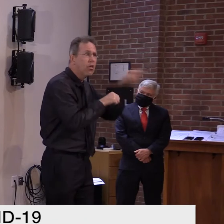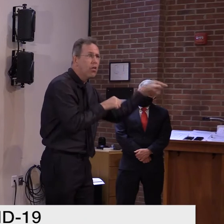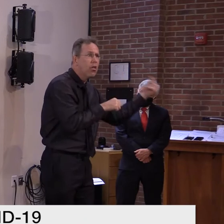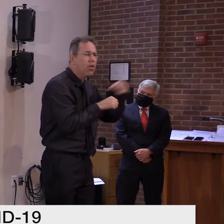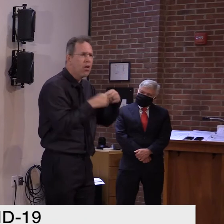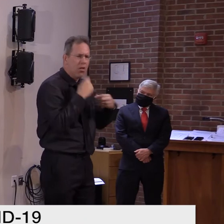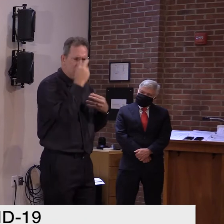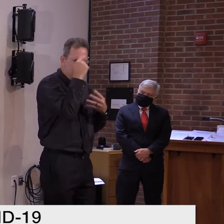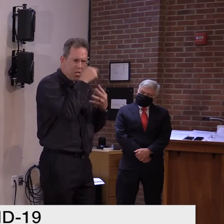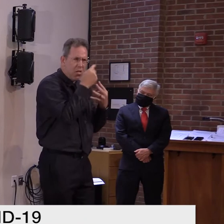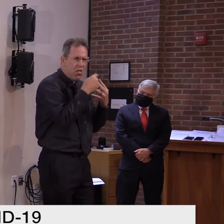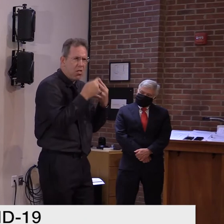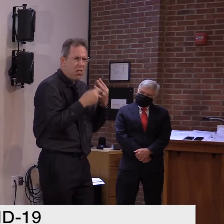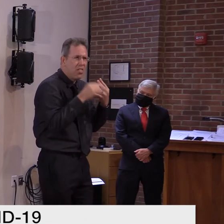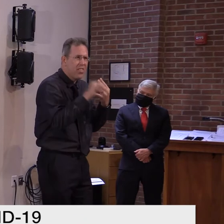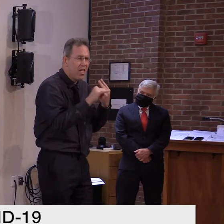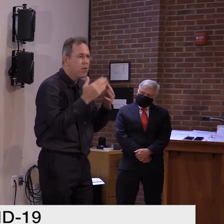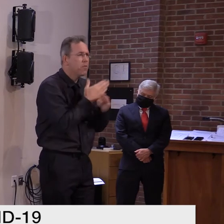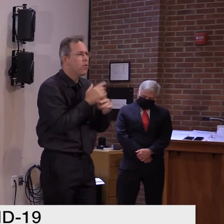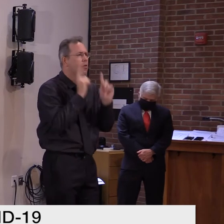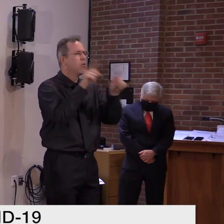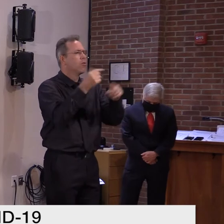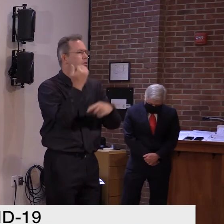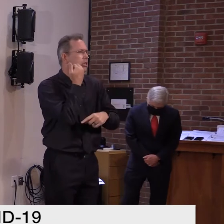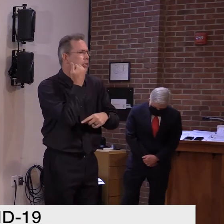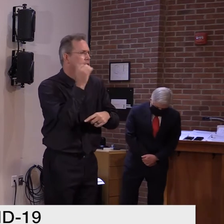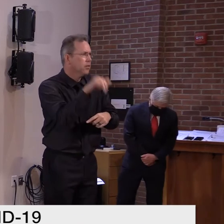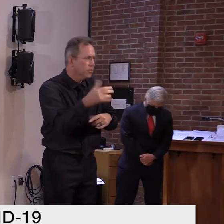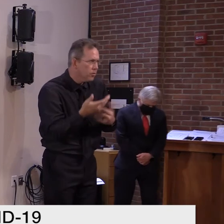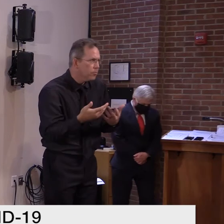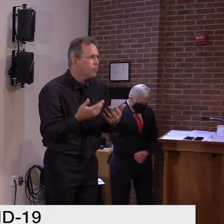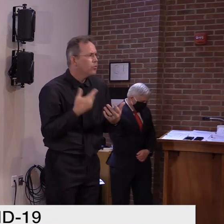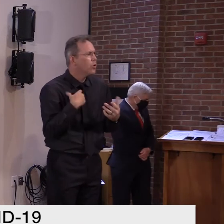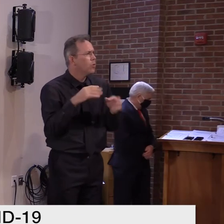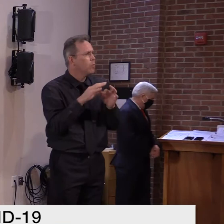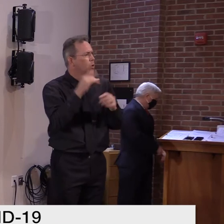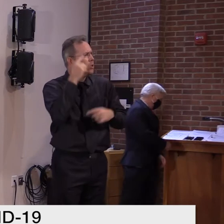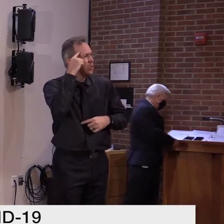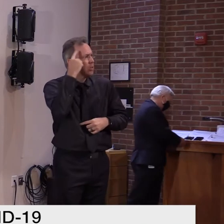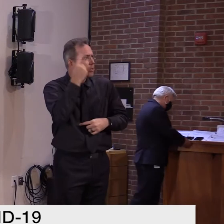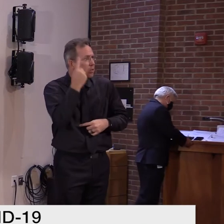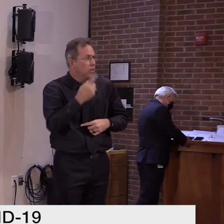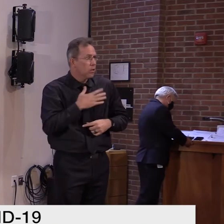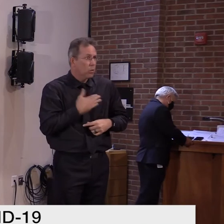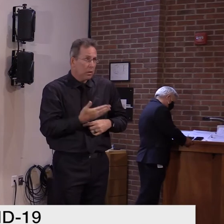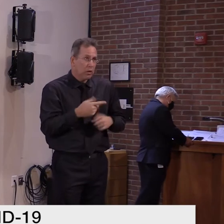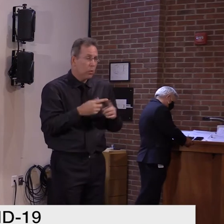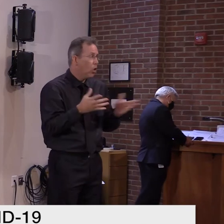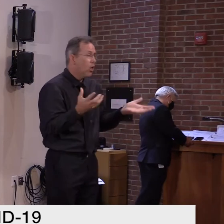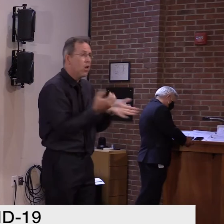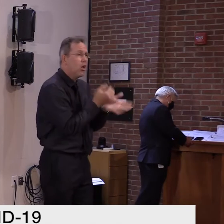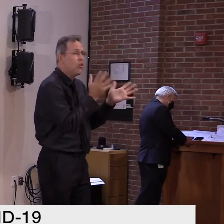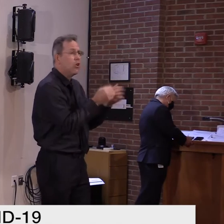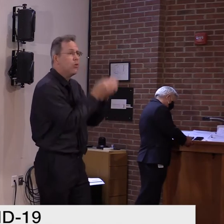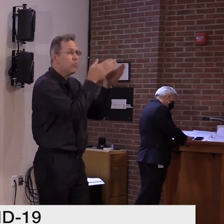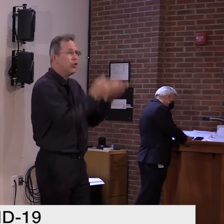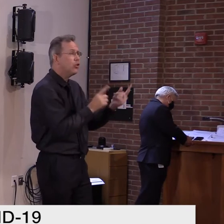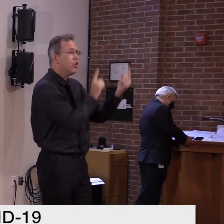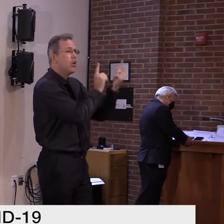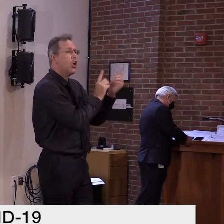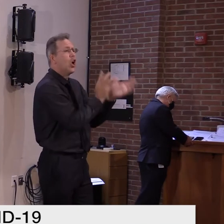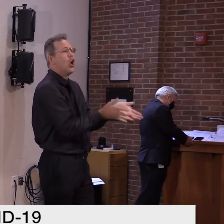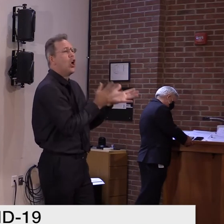are you willing, uh, you know, uh, for that half hour of interaction, uh, with, with another person, uh, someone,